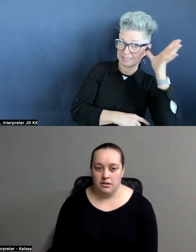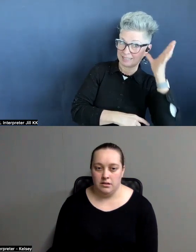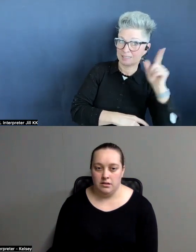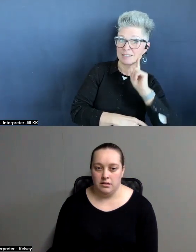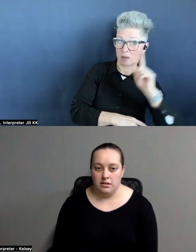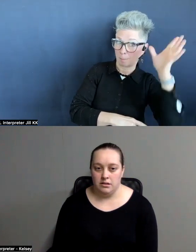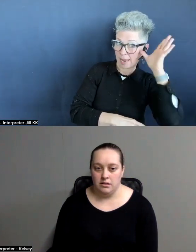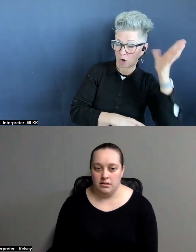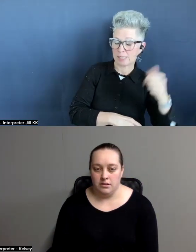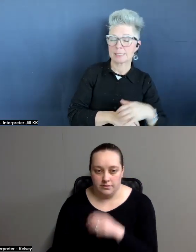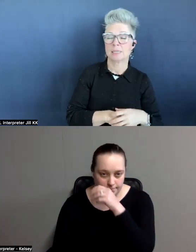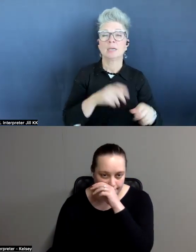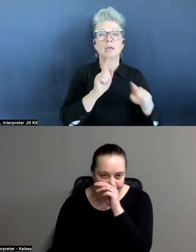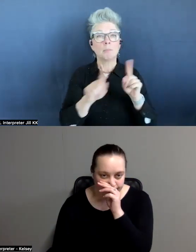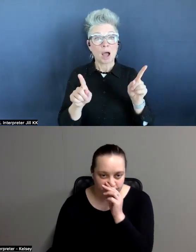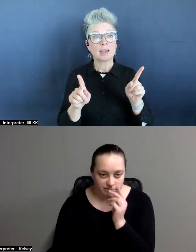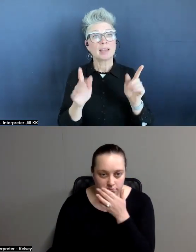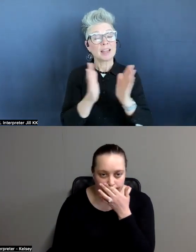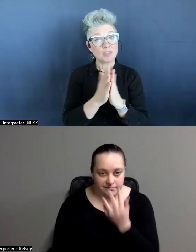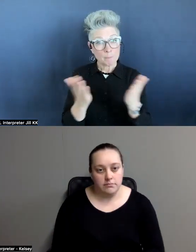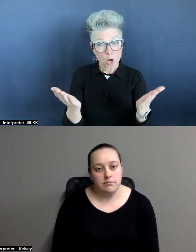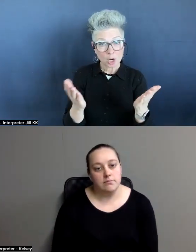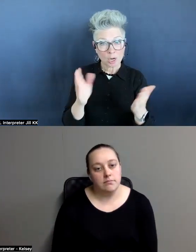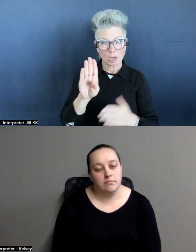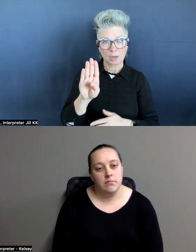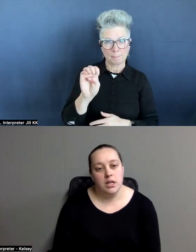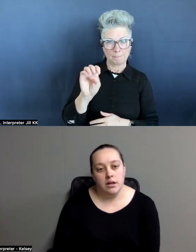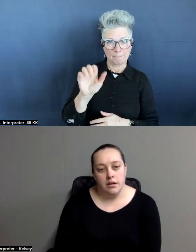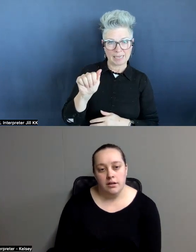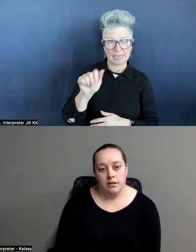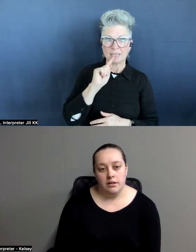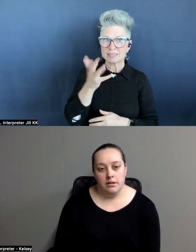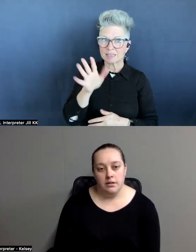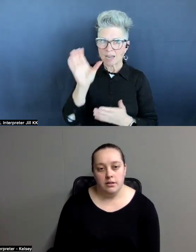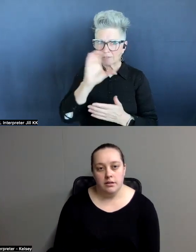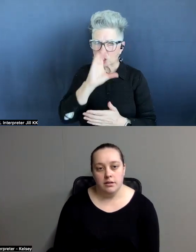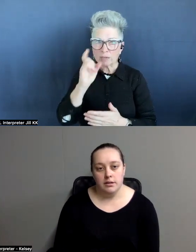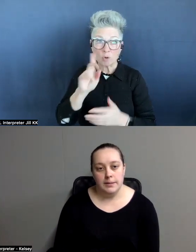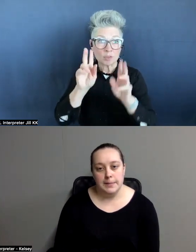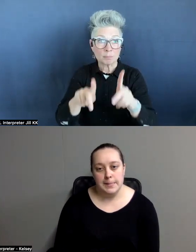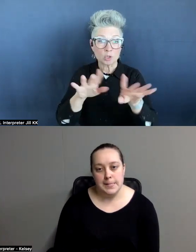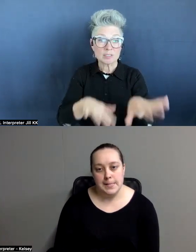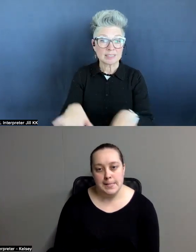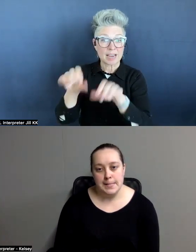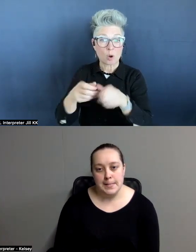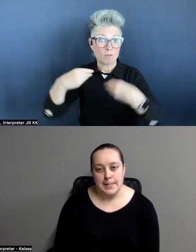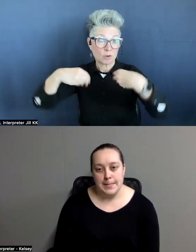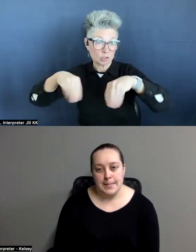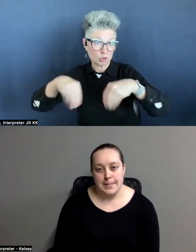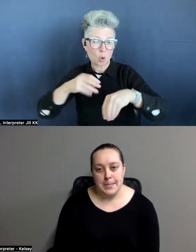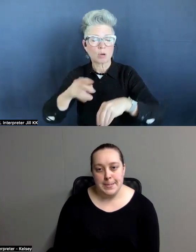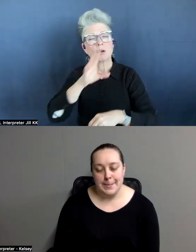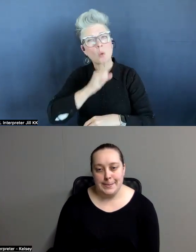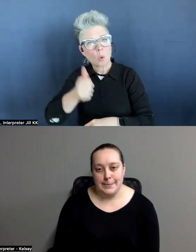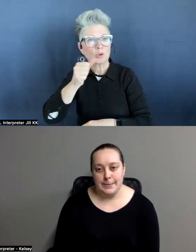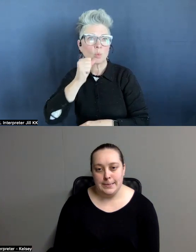And, but in the book, B is kind of looking for that person to take over her store. And she's, you know, an older woman